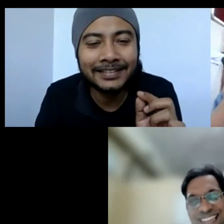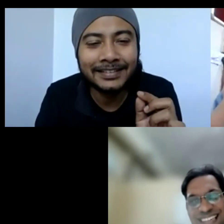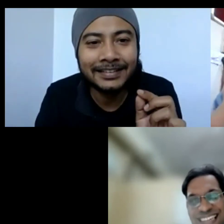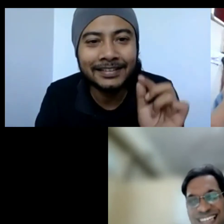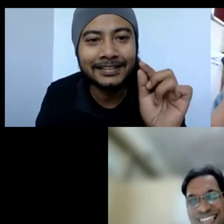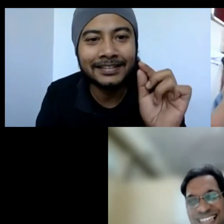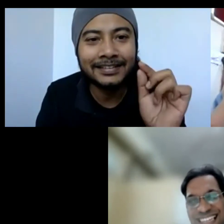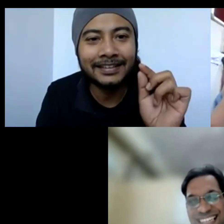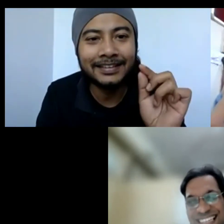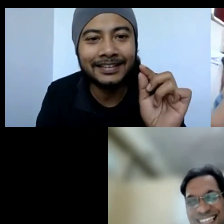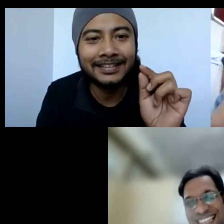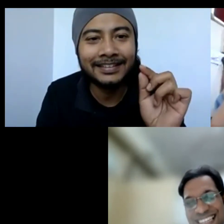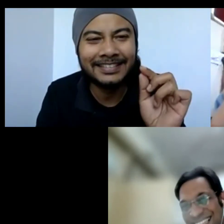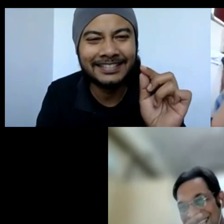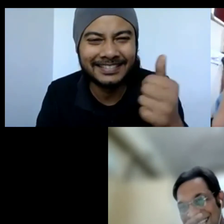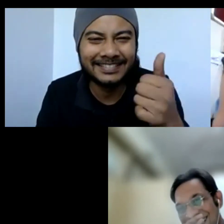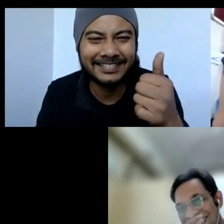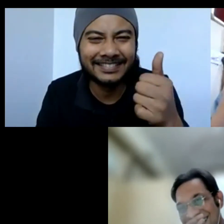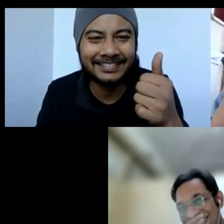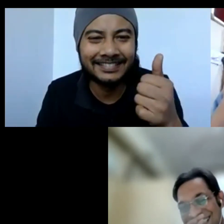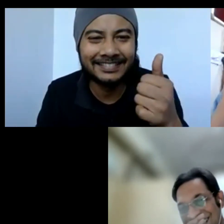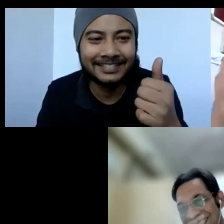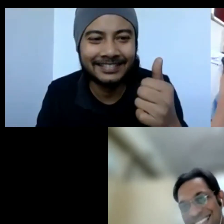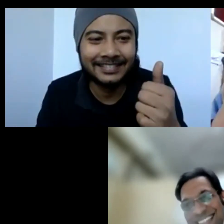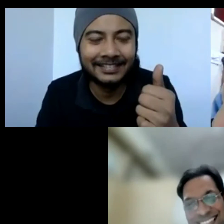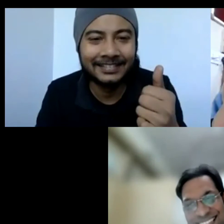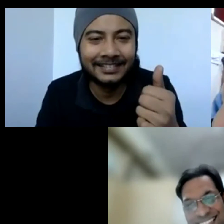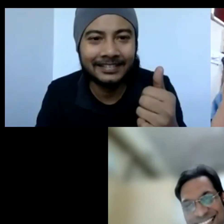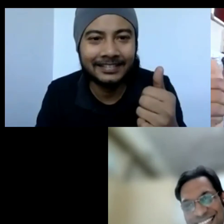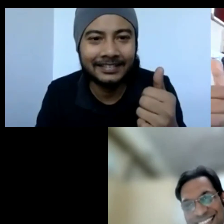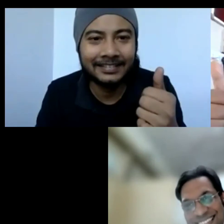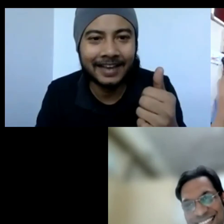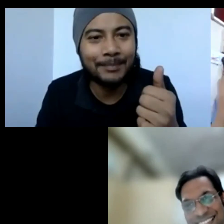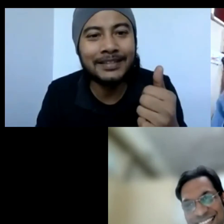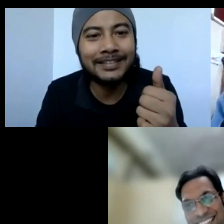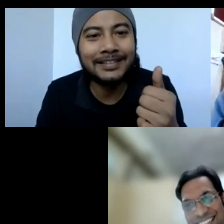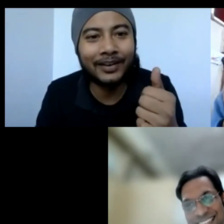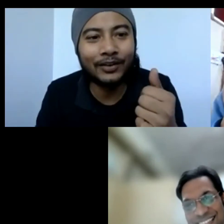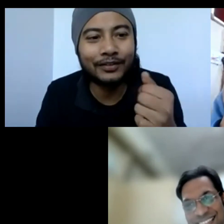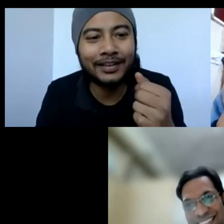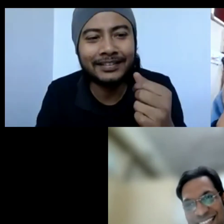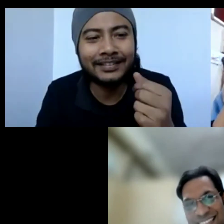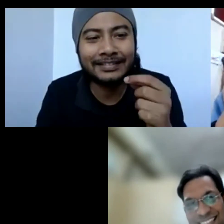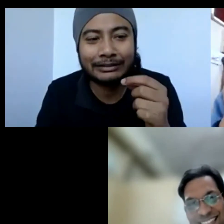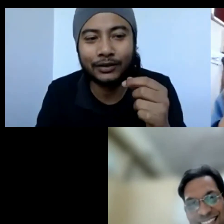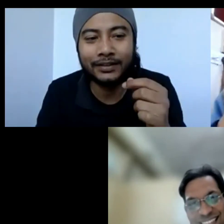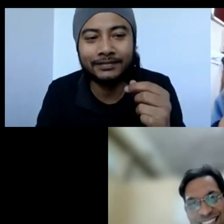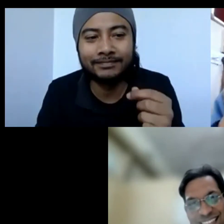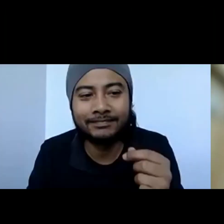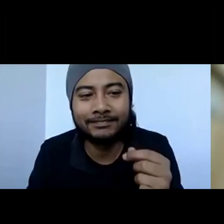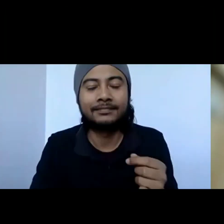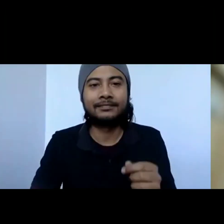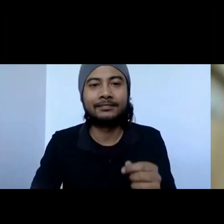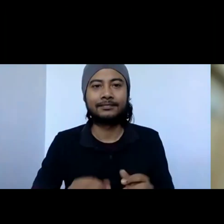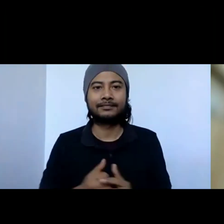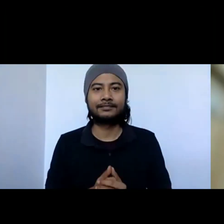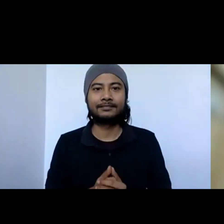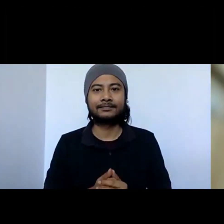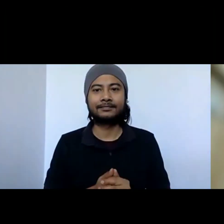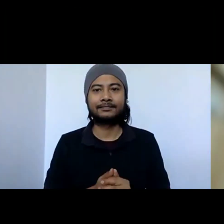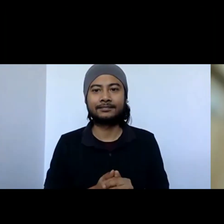sustainable technologies. Yeah. So, yeah. I made a lot of that. Yeah. So,